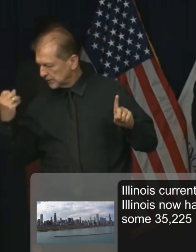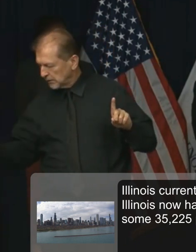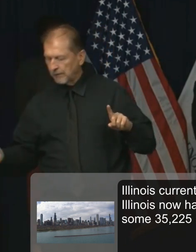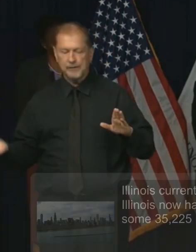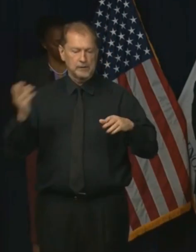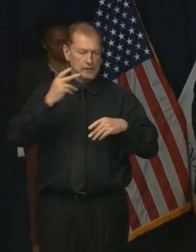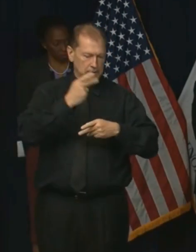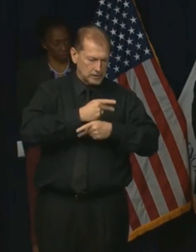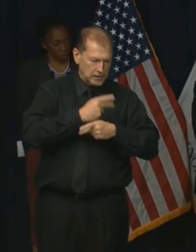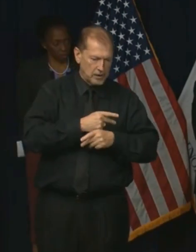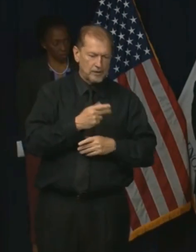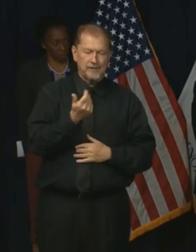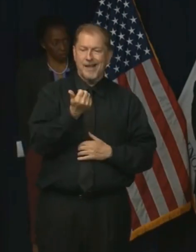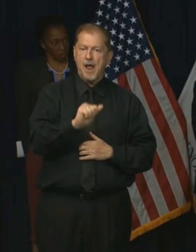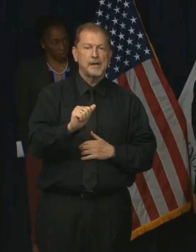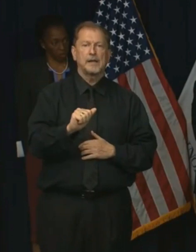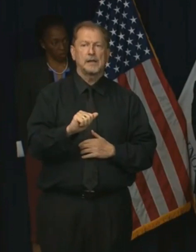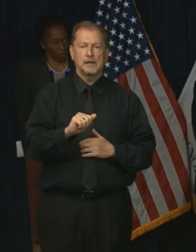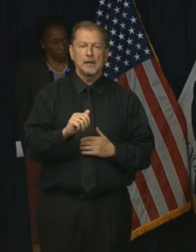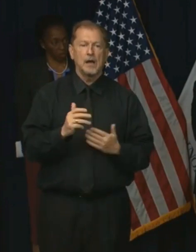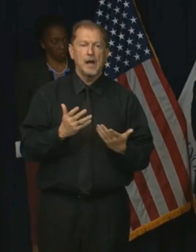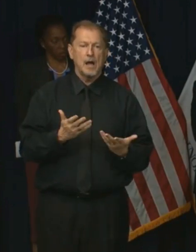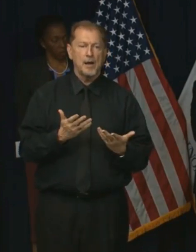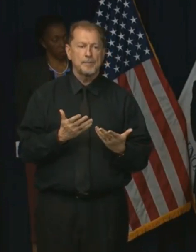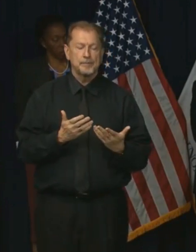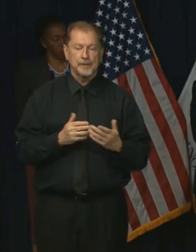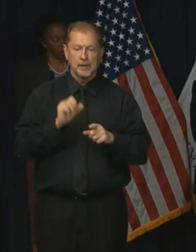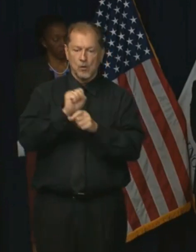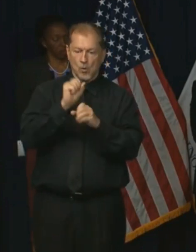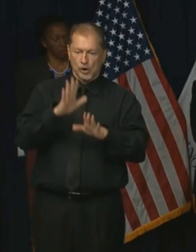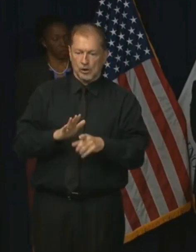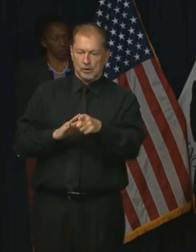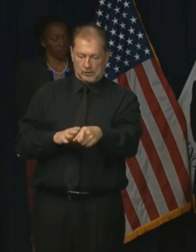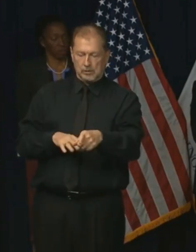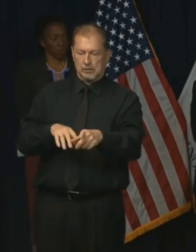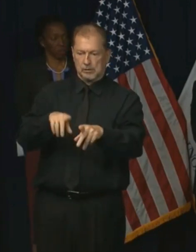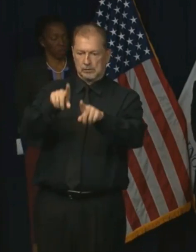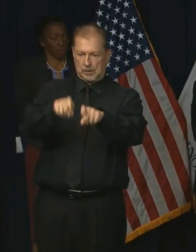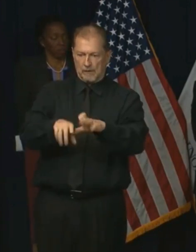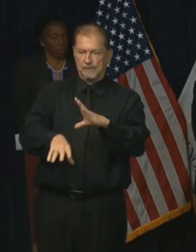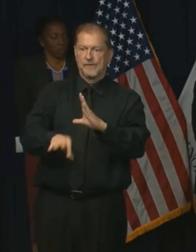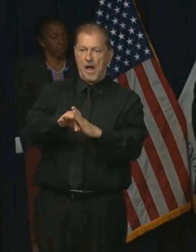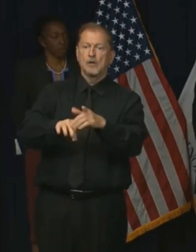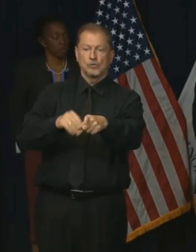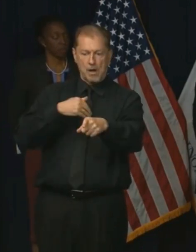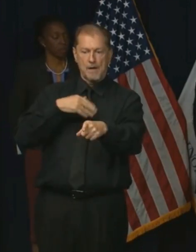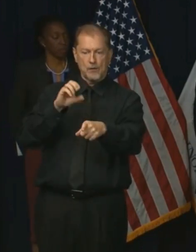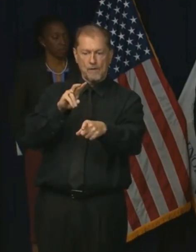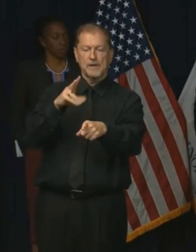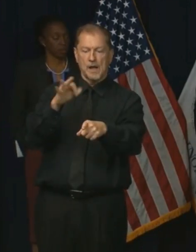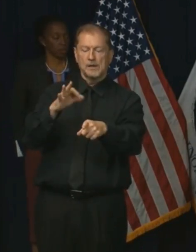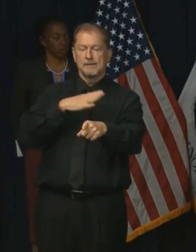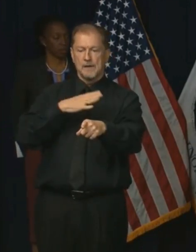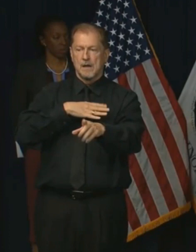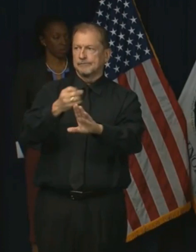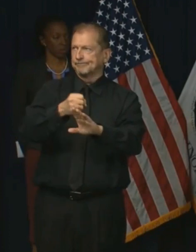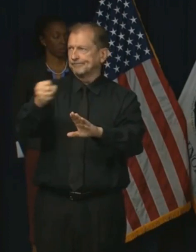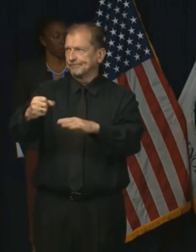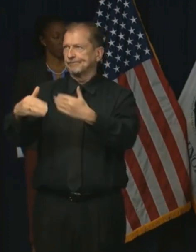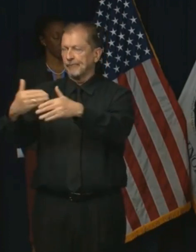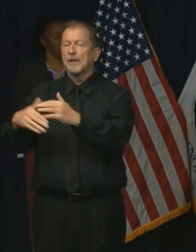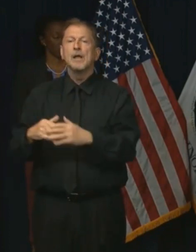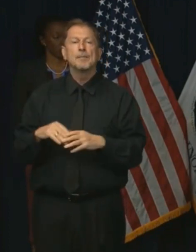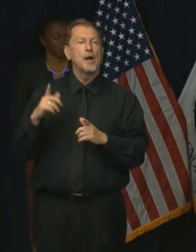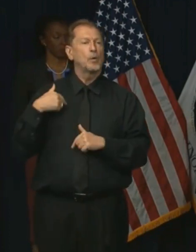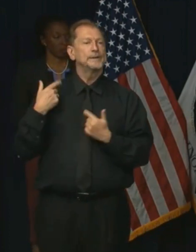to any worker who tests positive. But in addition to that, we've been at this now for several